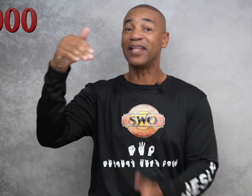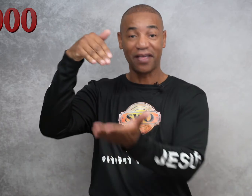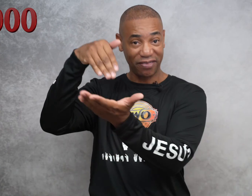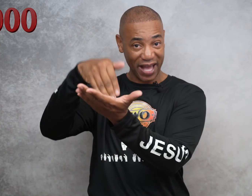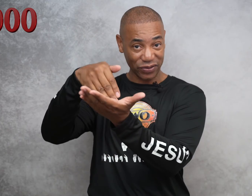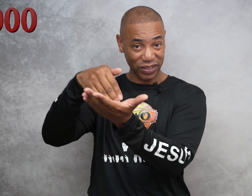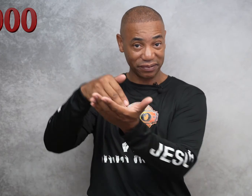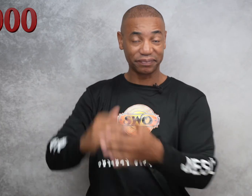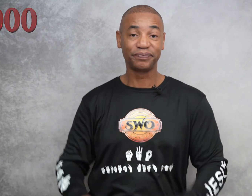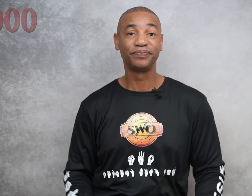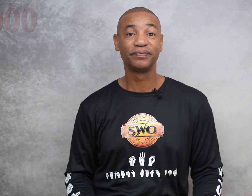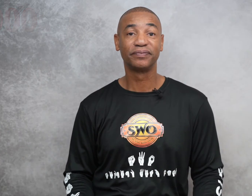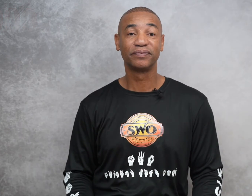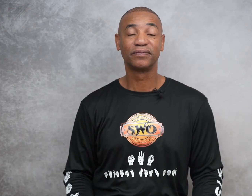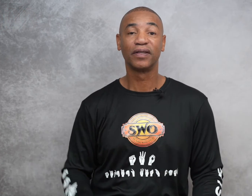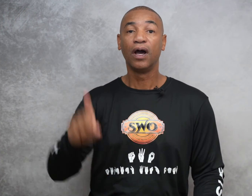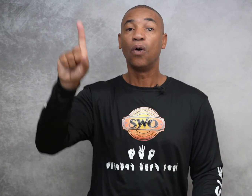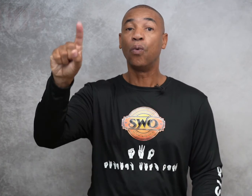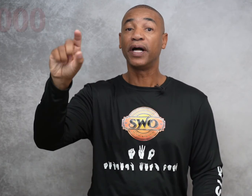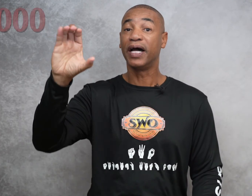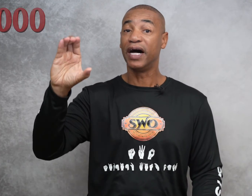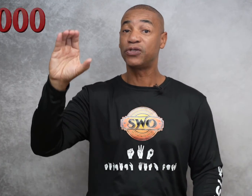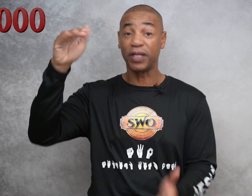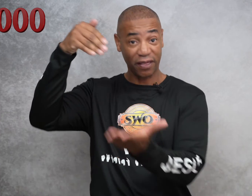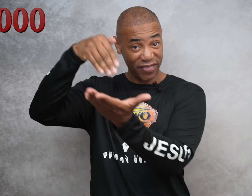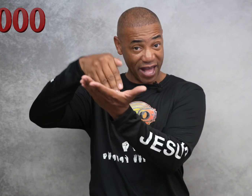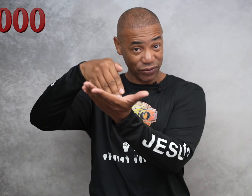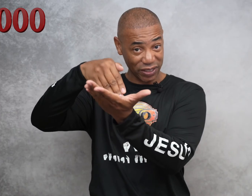,000, 100,000,